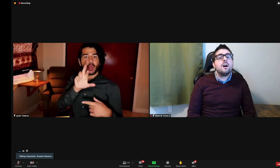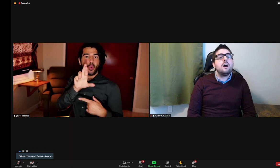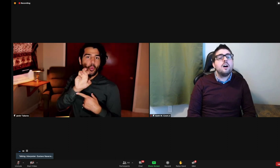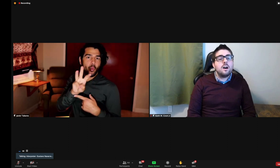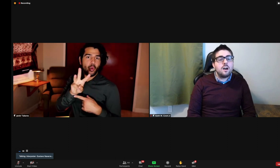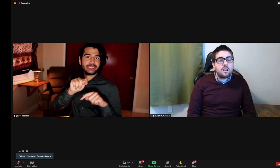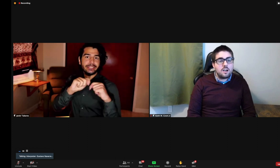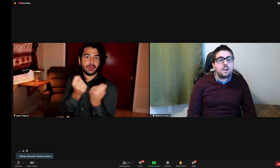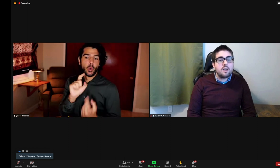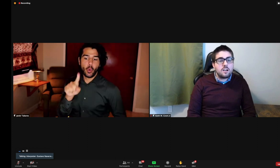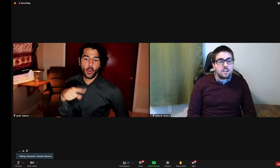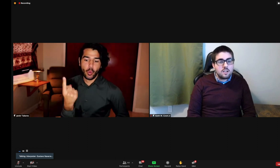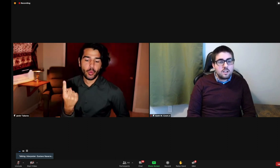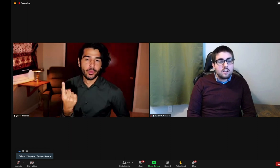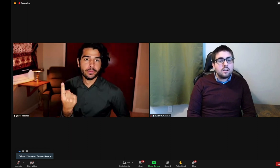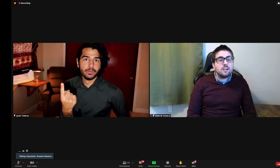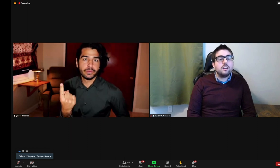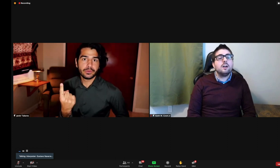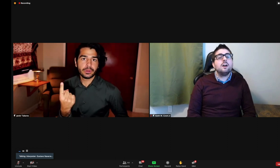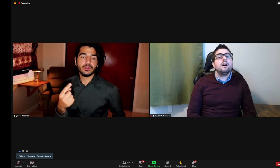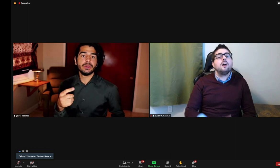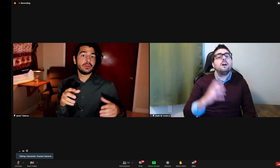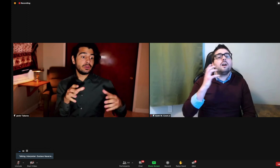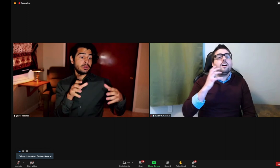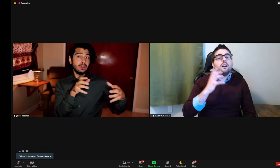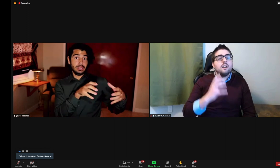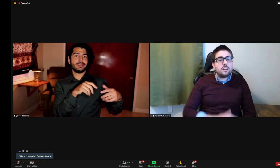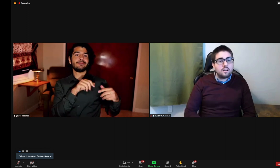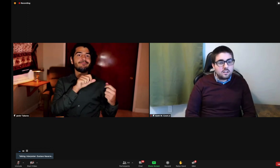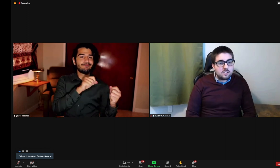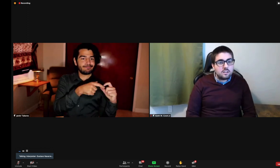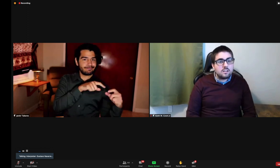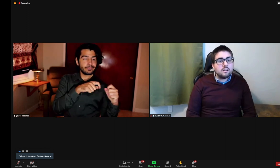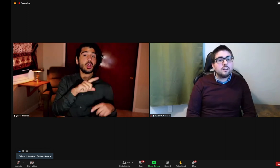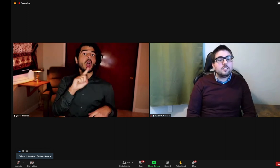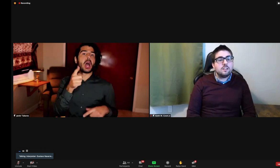Then, we were connected remotely with the rest of the team. Wow.